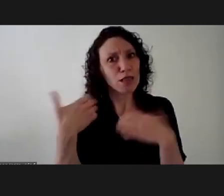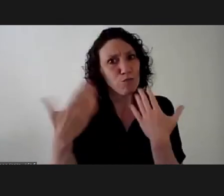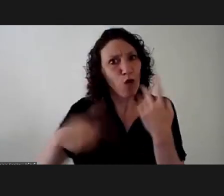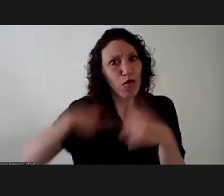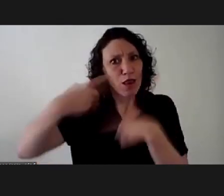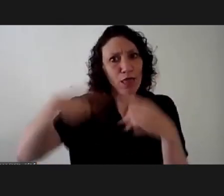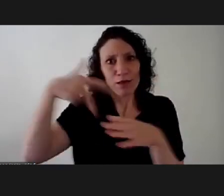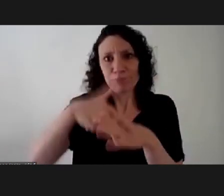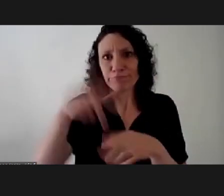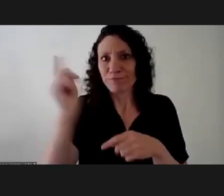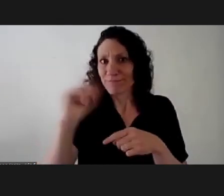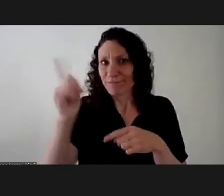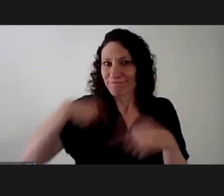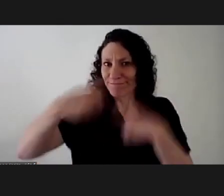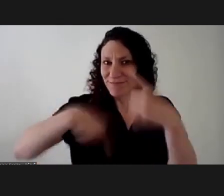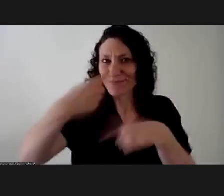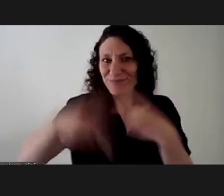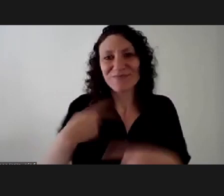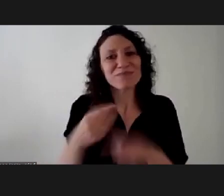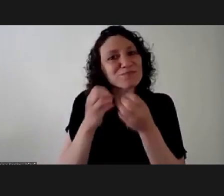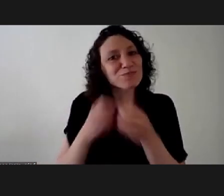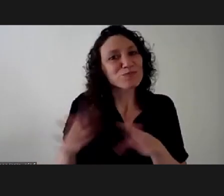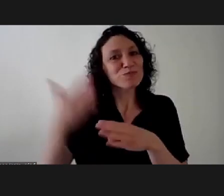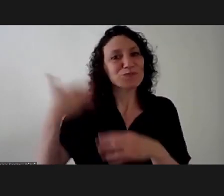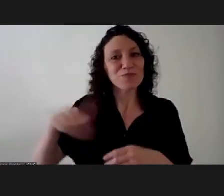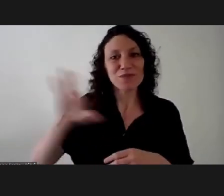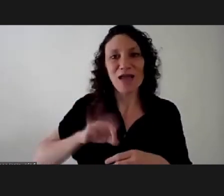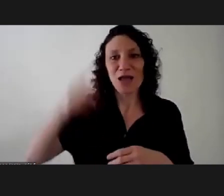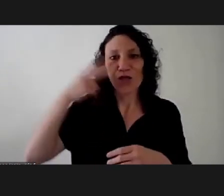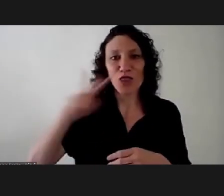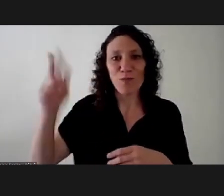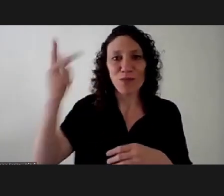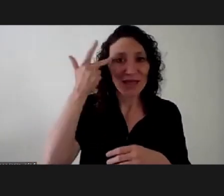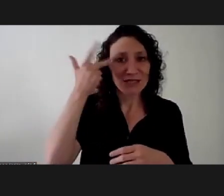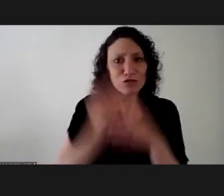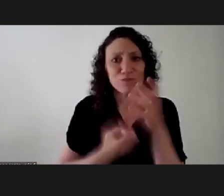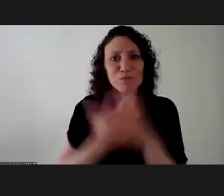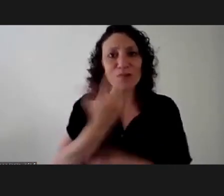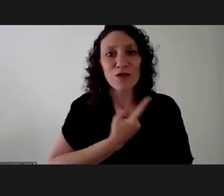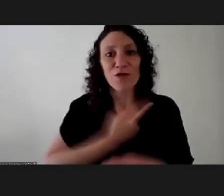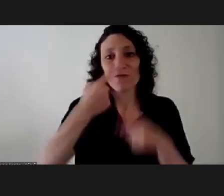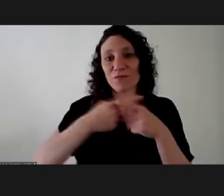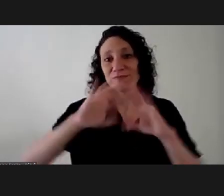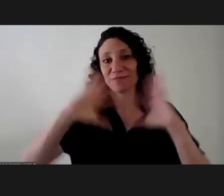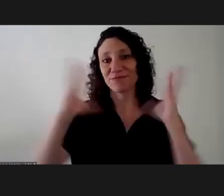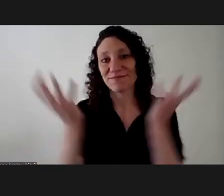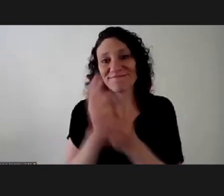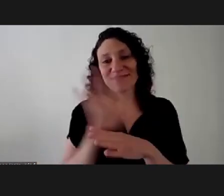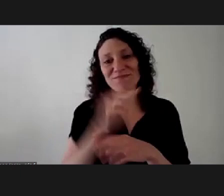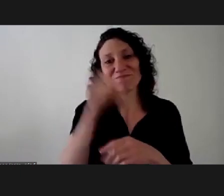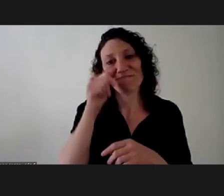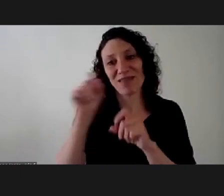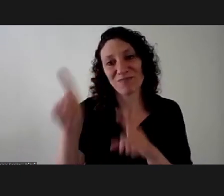continuity for this forum that we created in 2018 within the framework of the Mar del Plata International Film